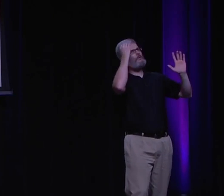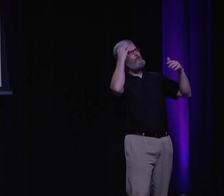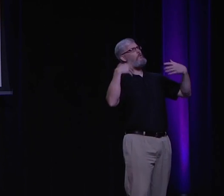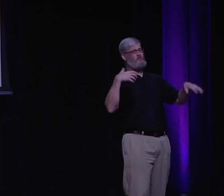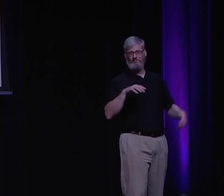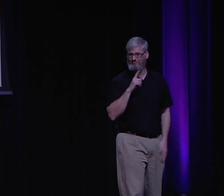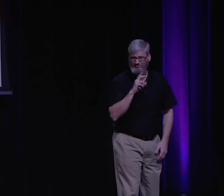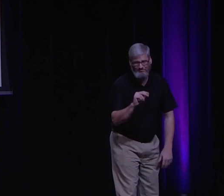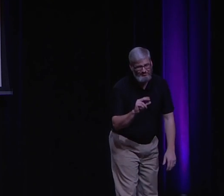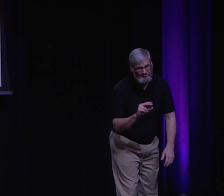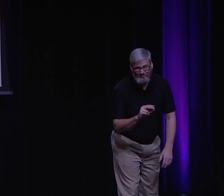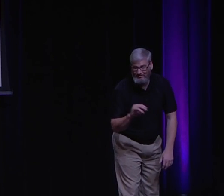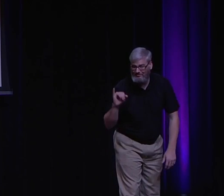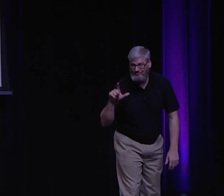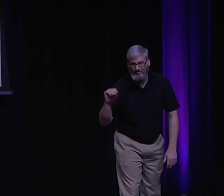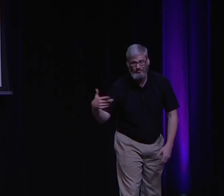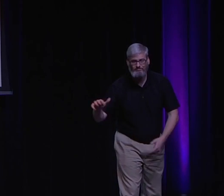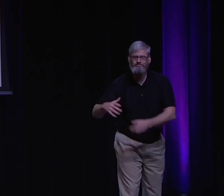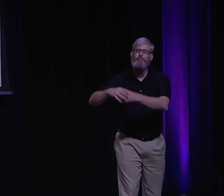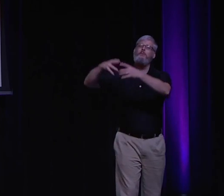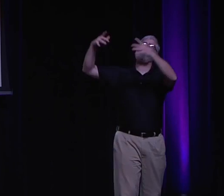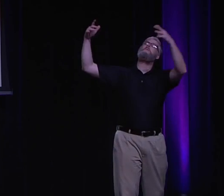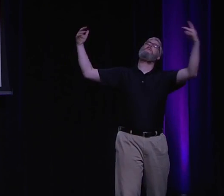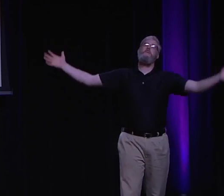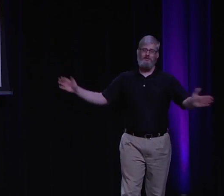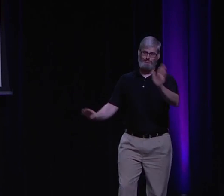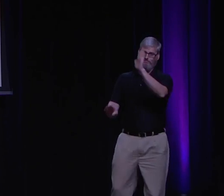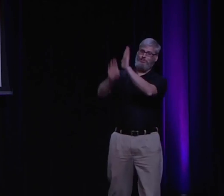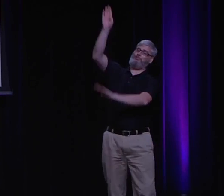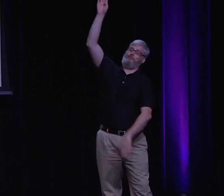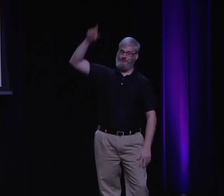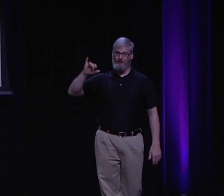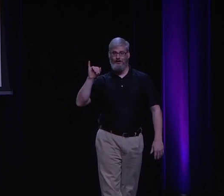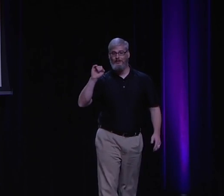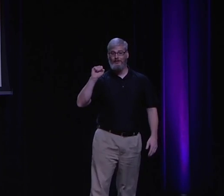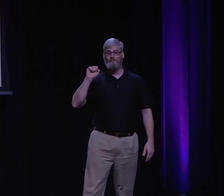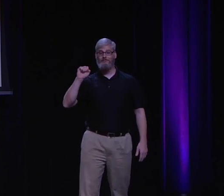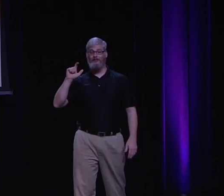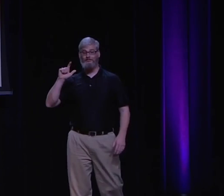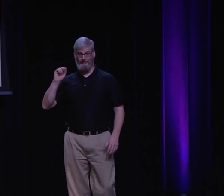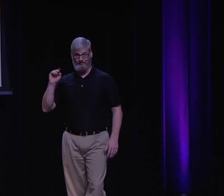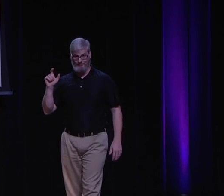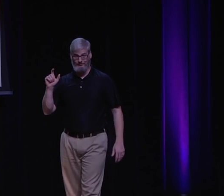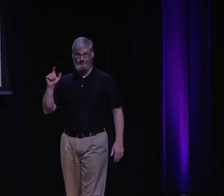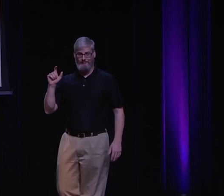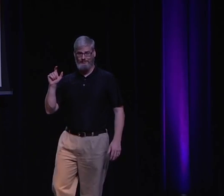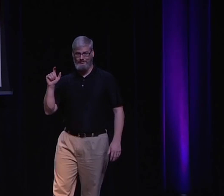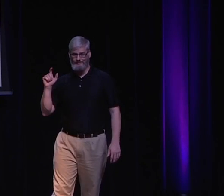And you know how Christians brag about how great Europe was and everything in Rome, but the kingdoms of Islam were